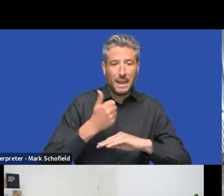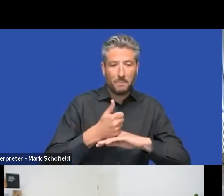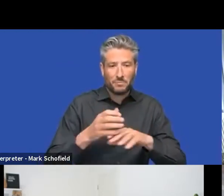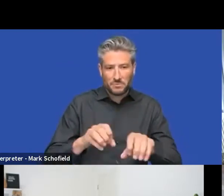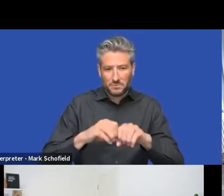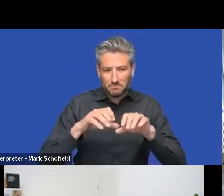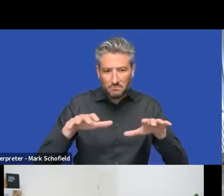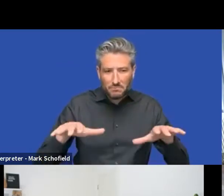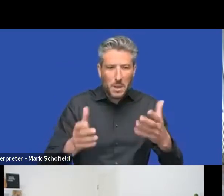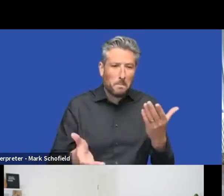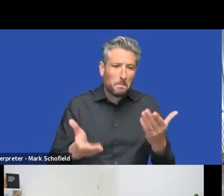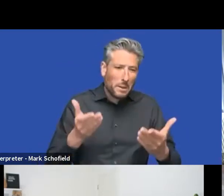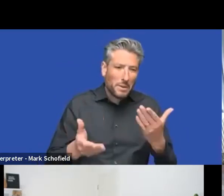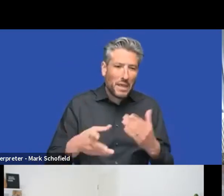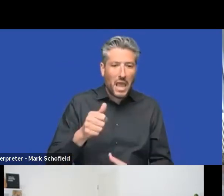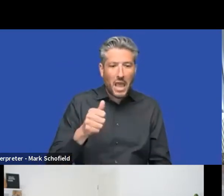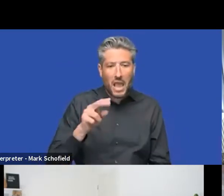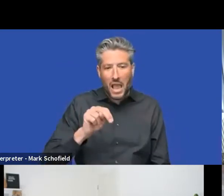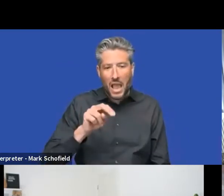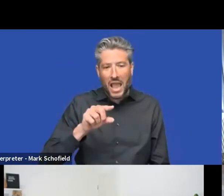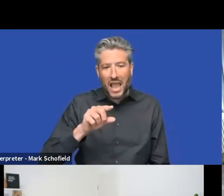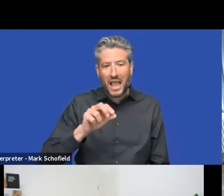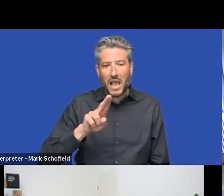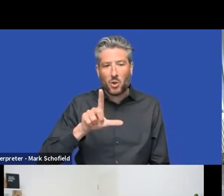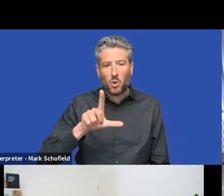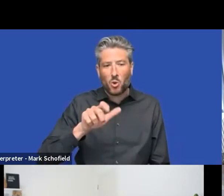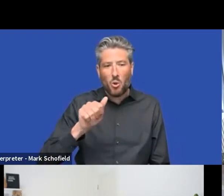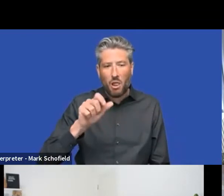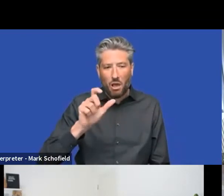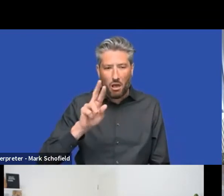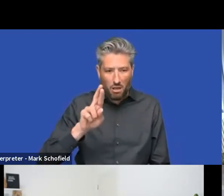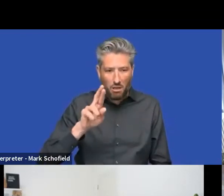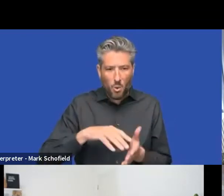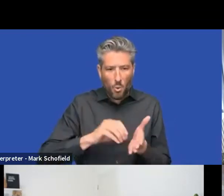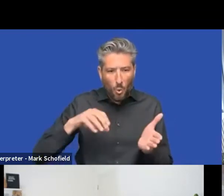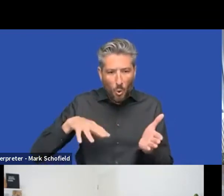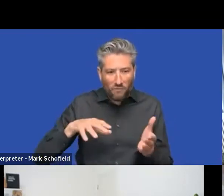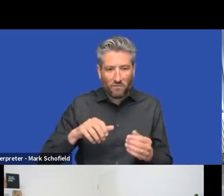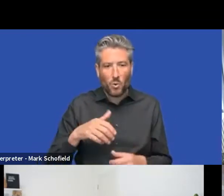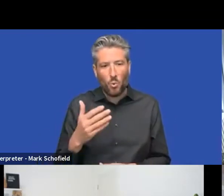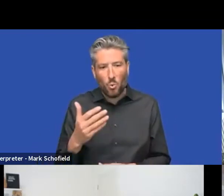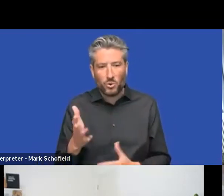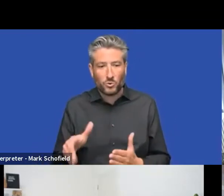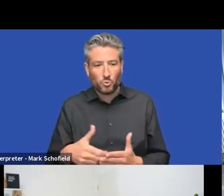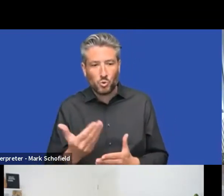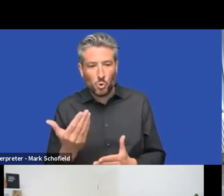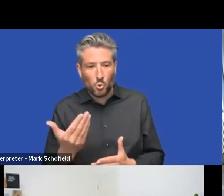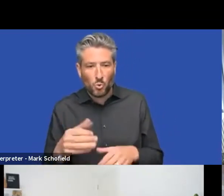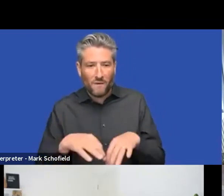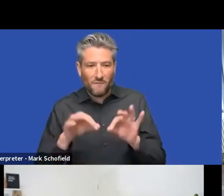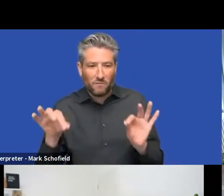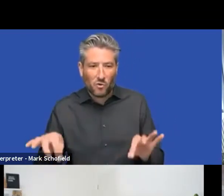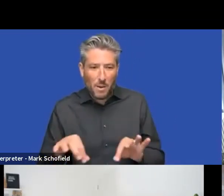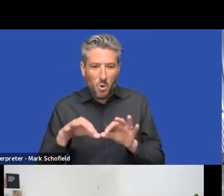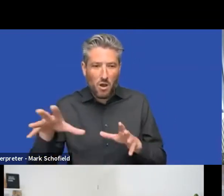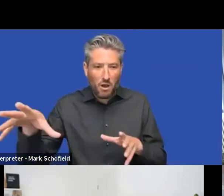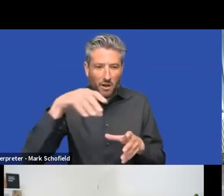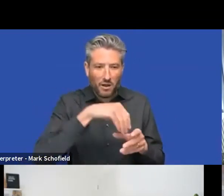no framework or how we, I'm sure we'll go into that discussion later. Uh, but, uh, yeah, so that's the, that's, those are the three parts and that's kind of